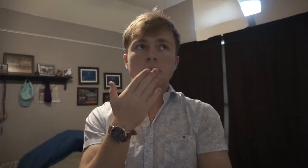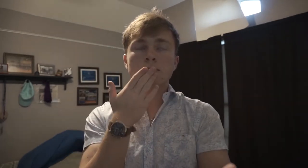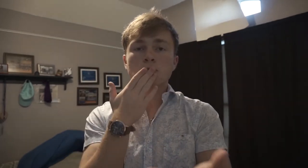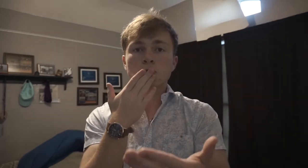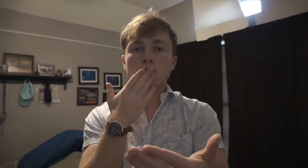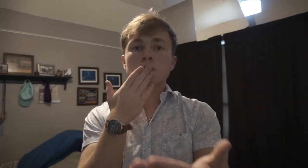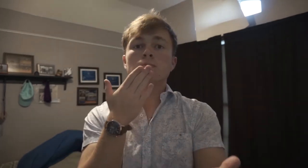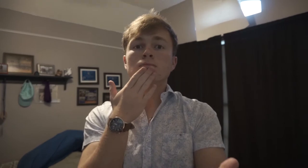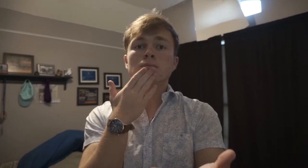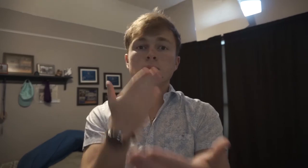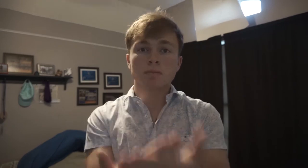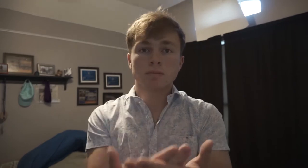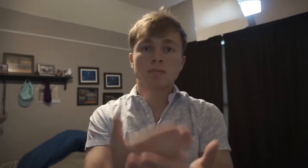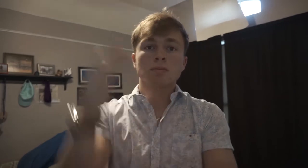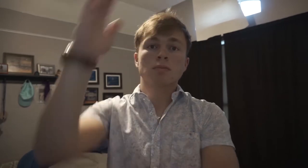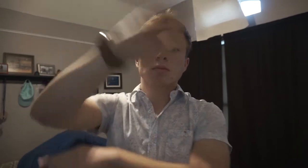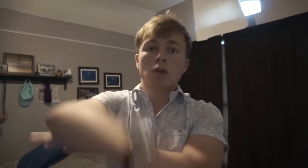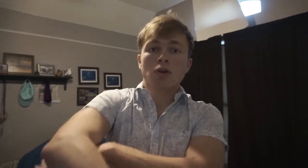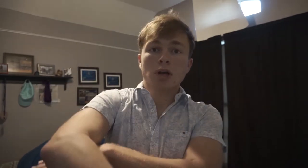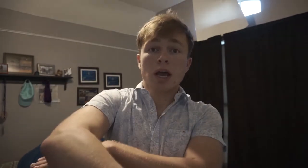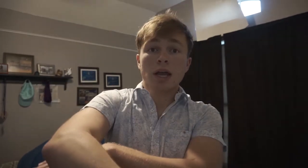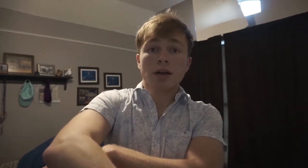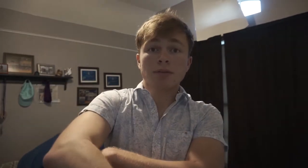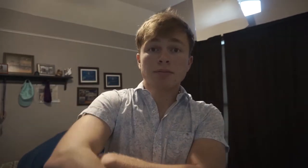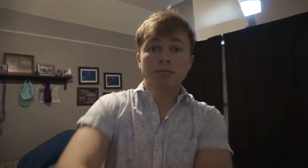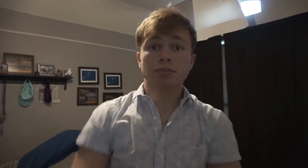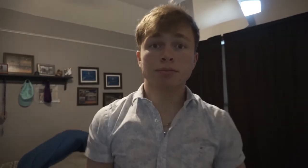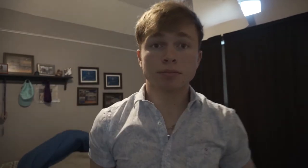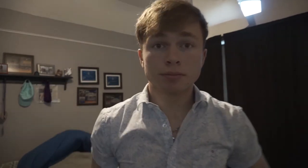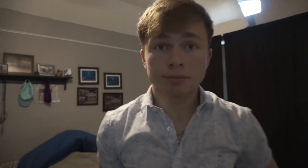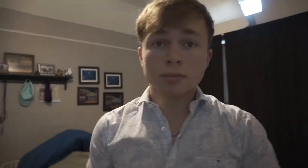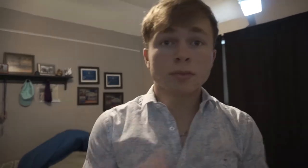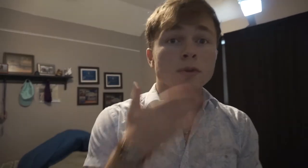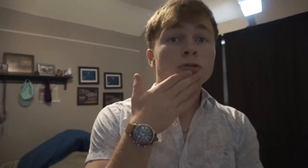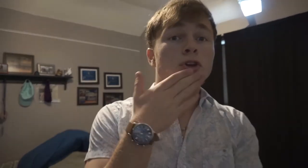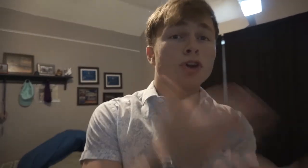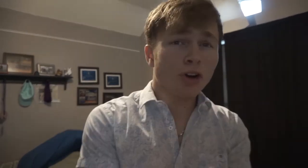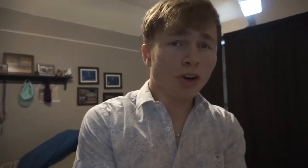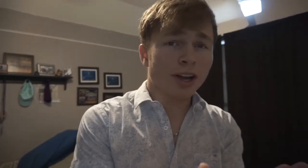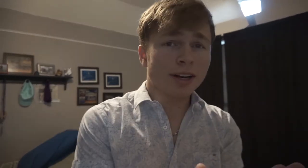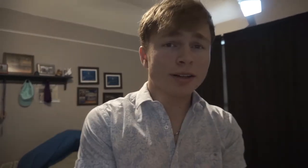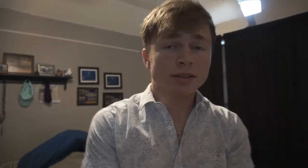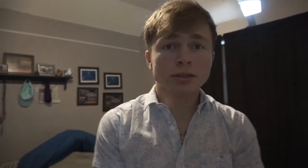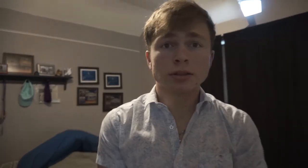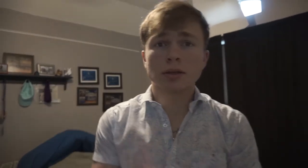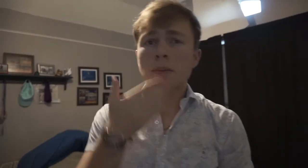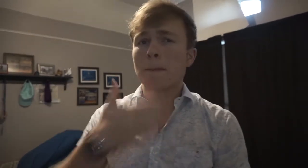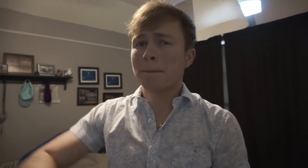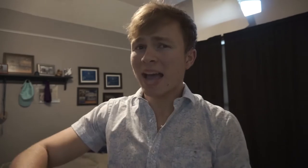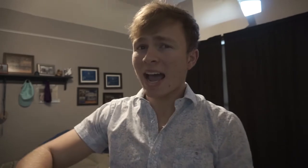Wait. Good night. Good night. Bad.